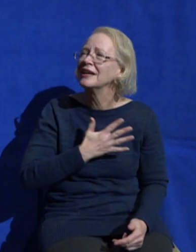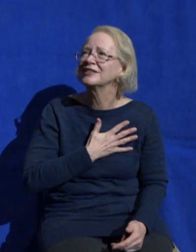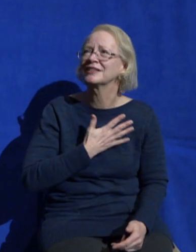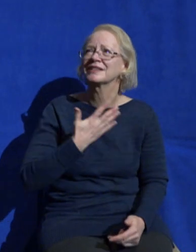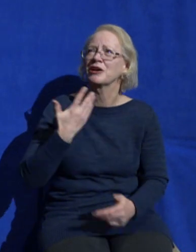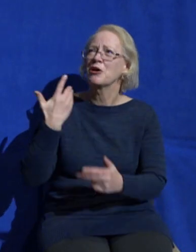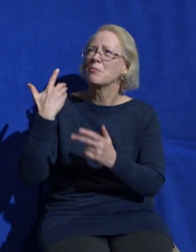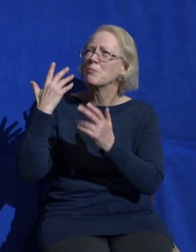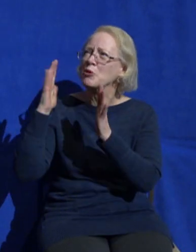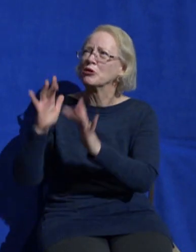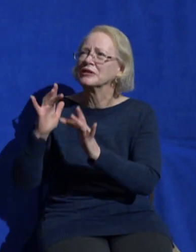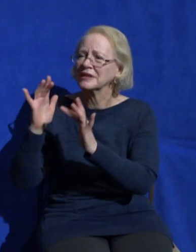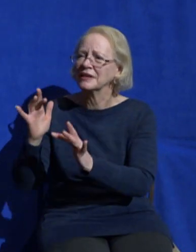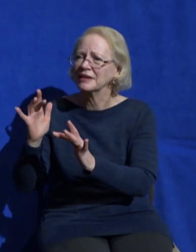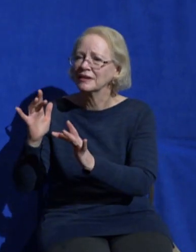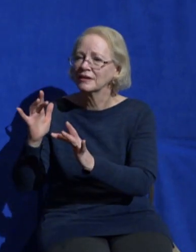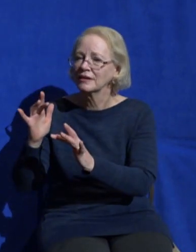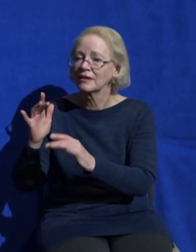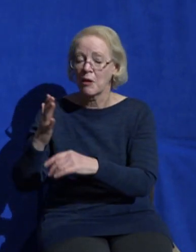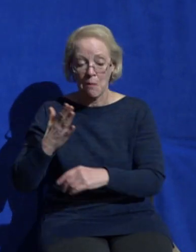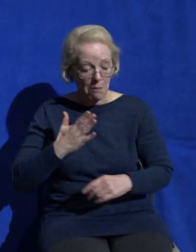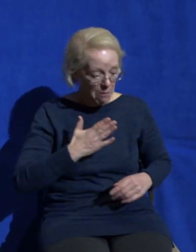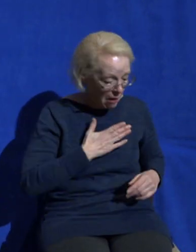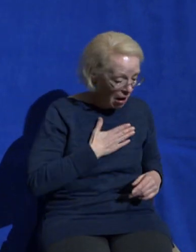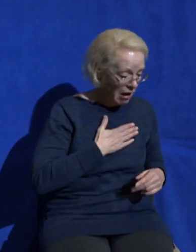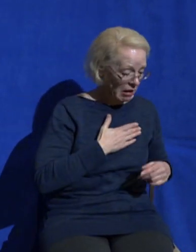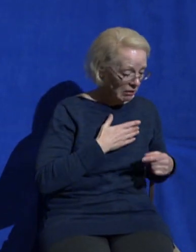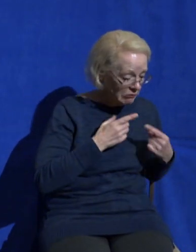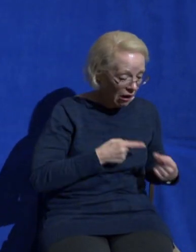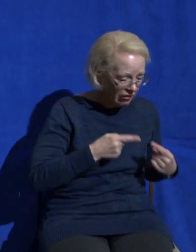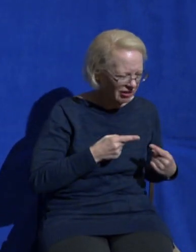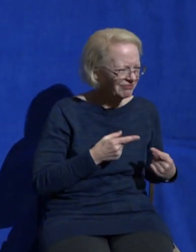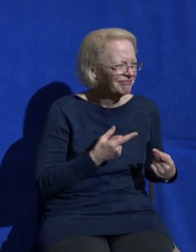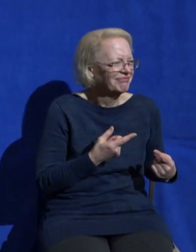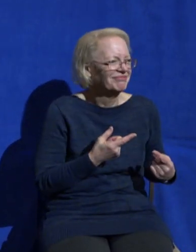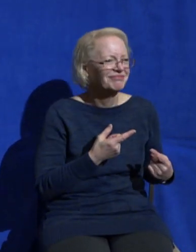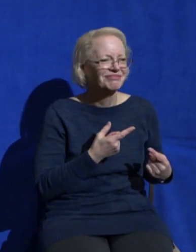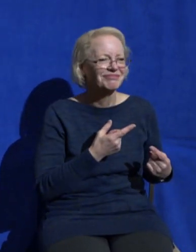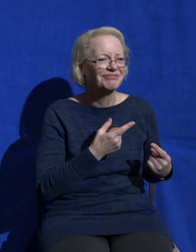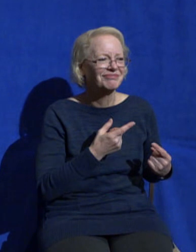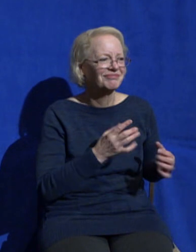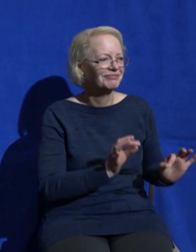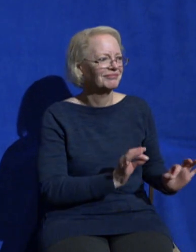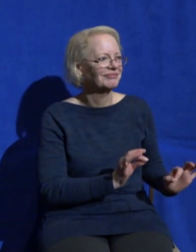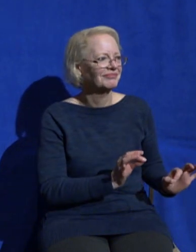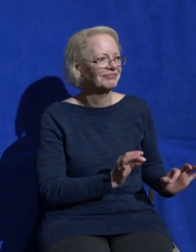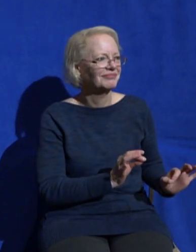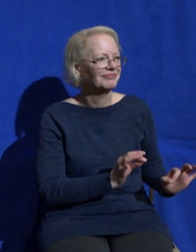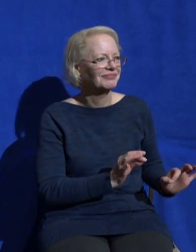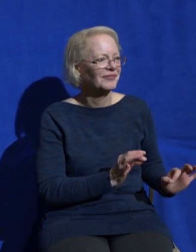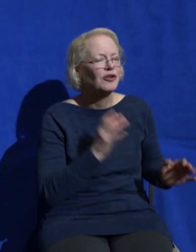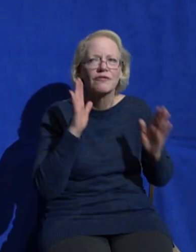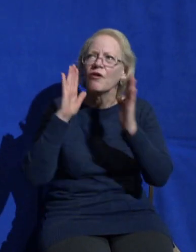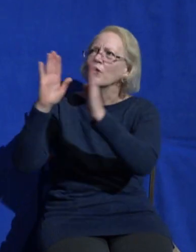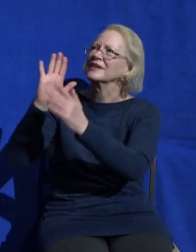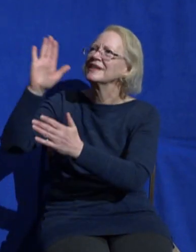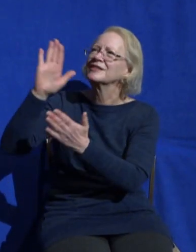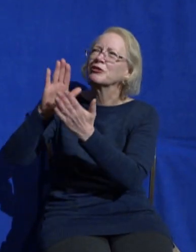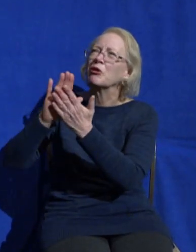focused you become on the challenges the more focused you are on his glory and majesty the less concerned you